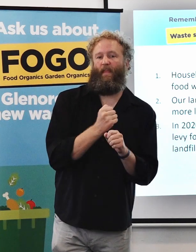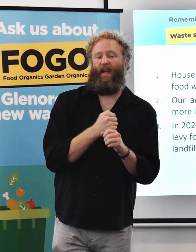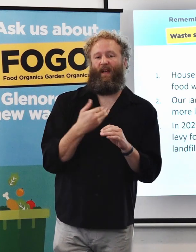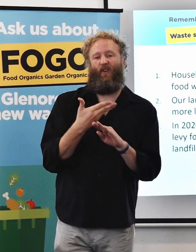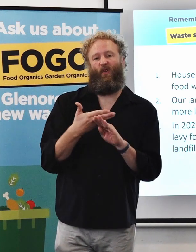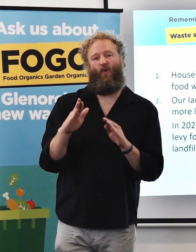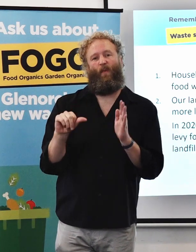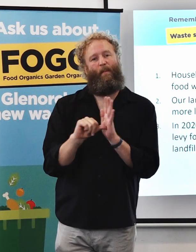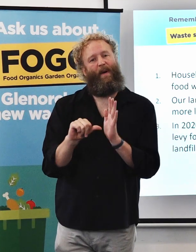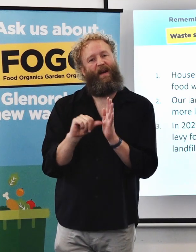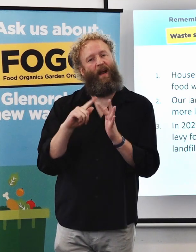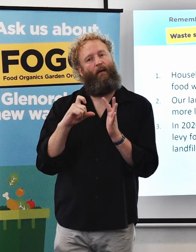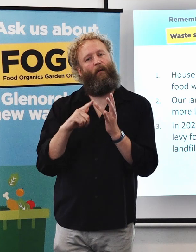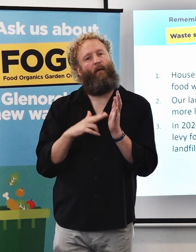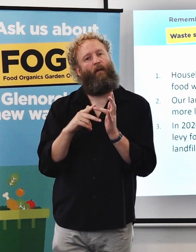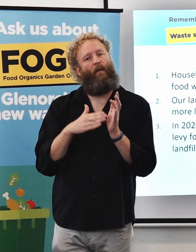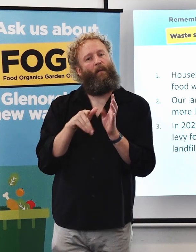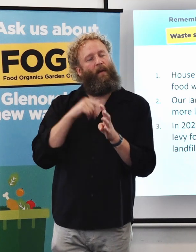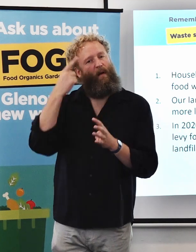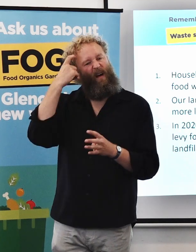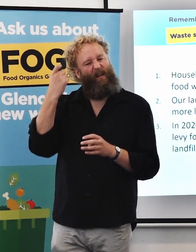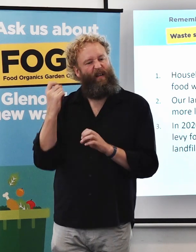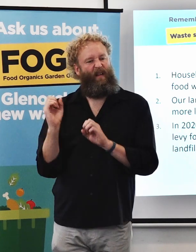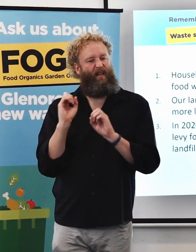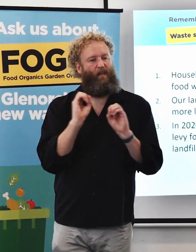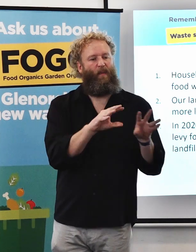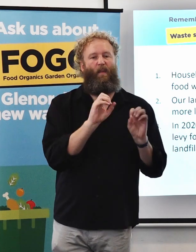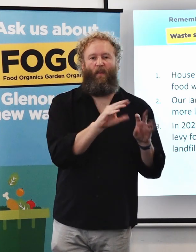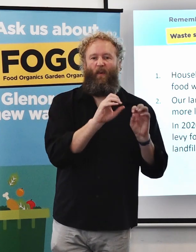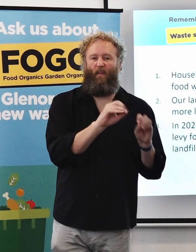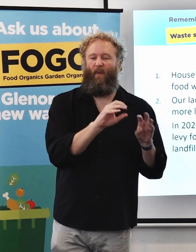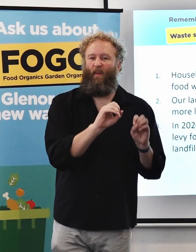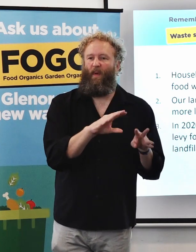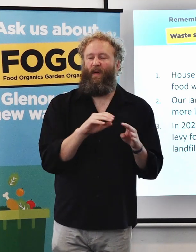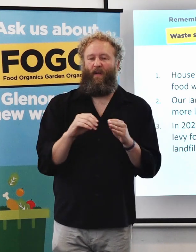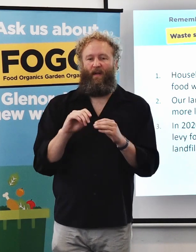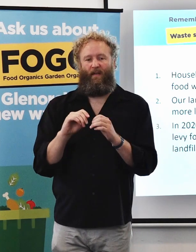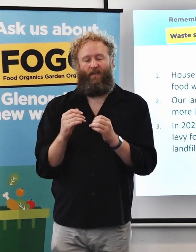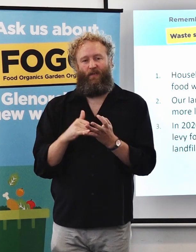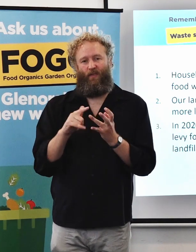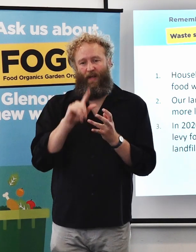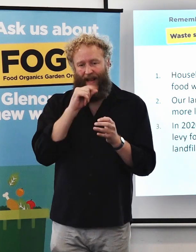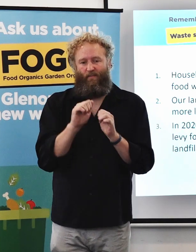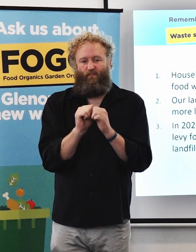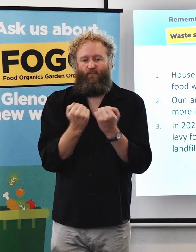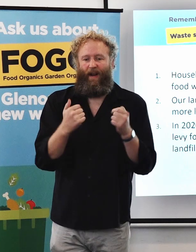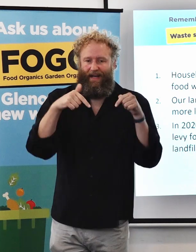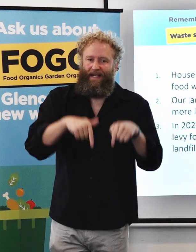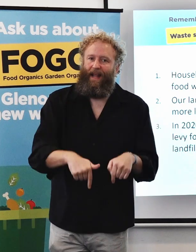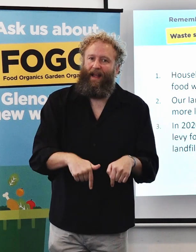food and garden organics in landfill and having it rot because it doesn't break down in that environment, when it rots it